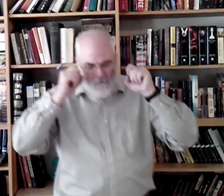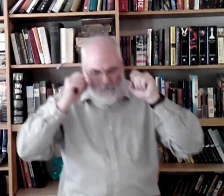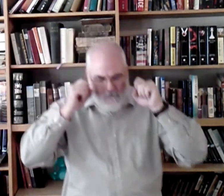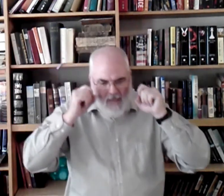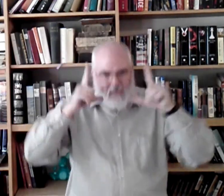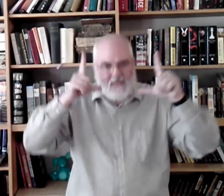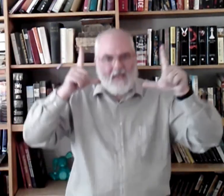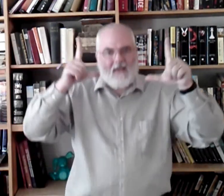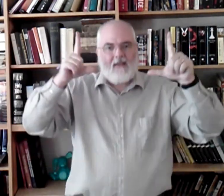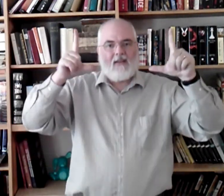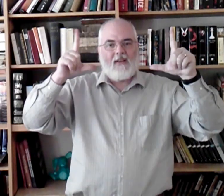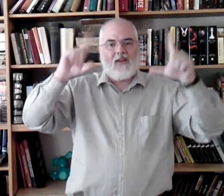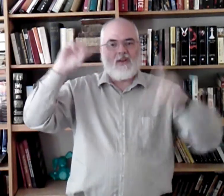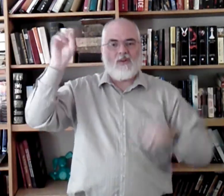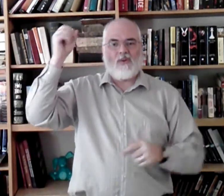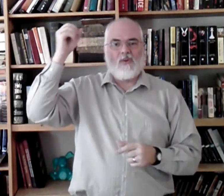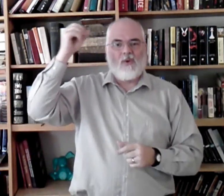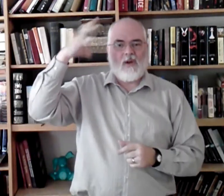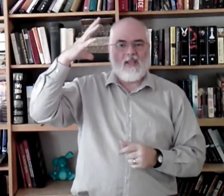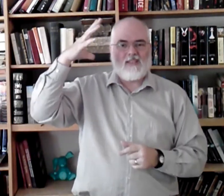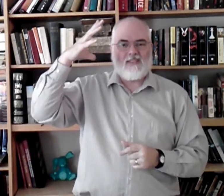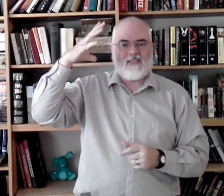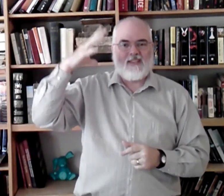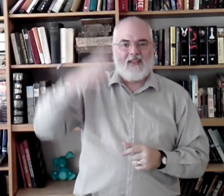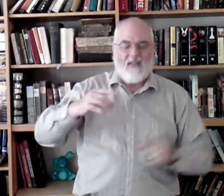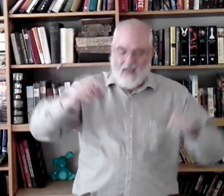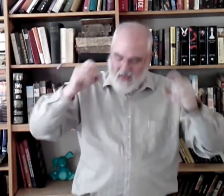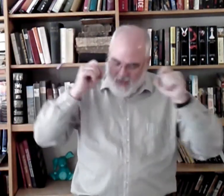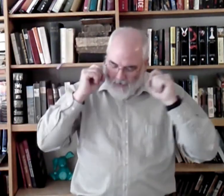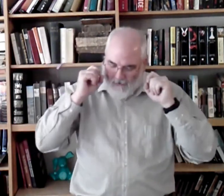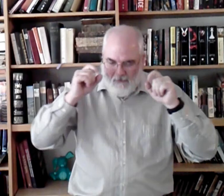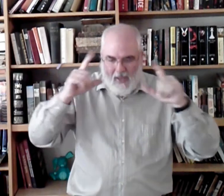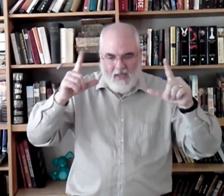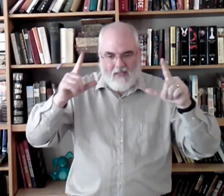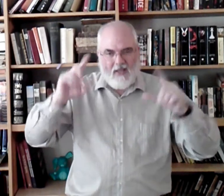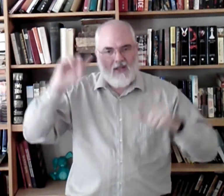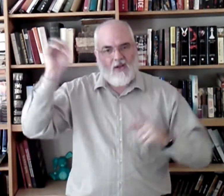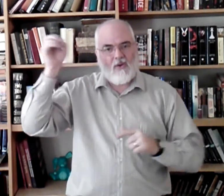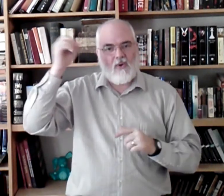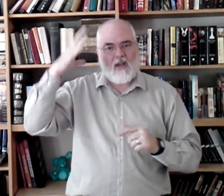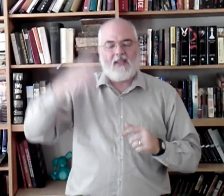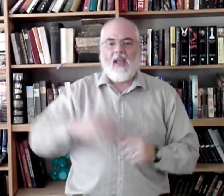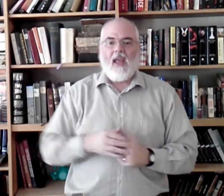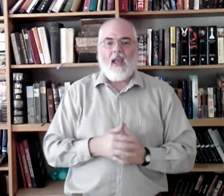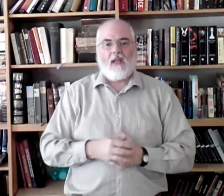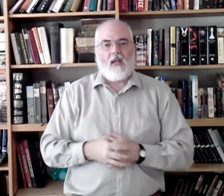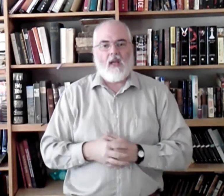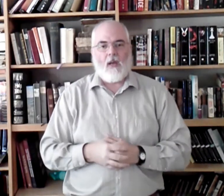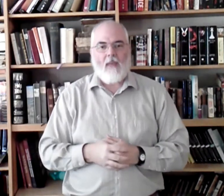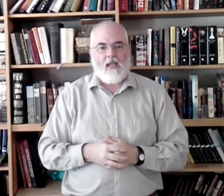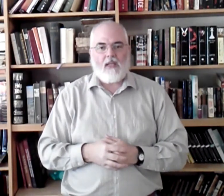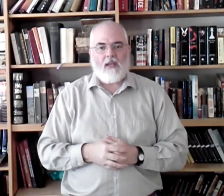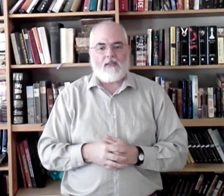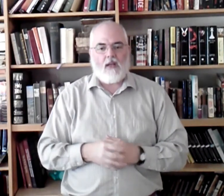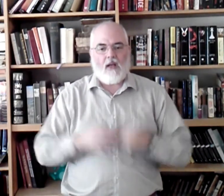Amazing grace. Amazing grace. Amazing is not